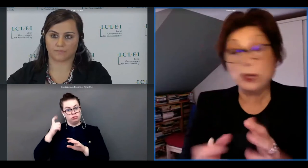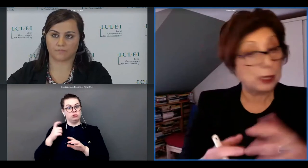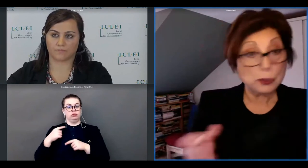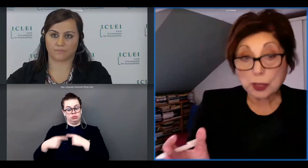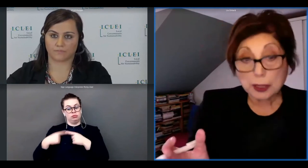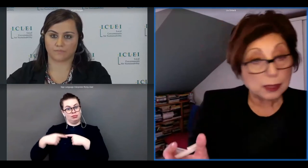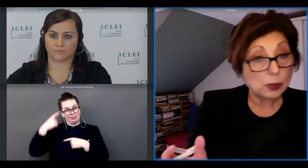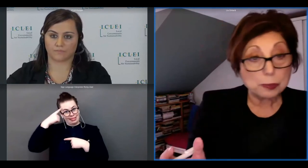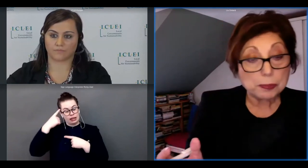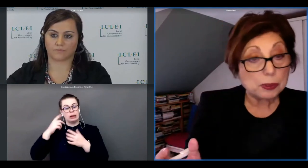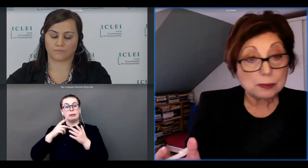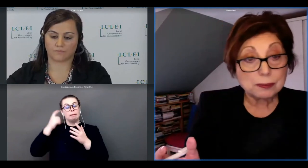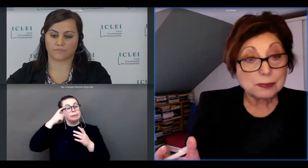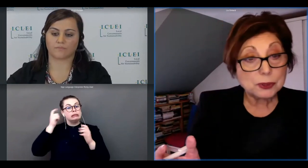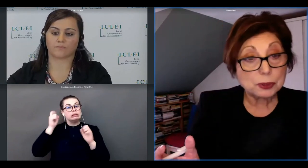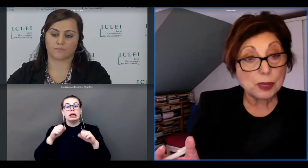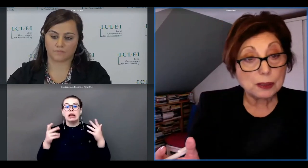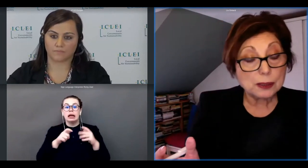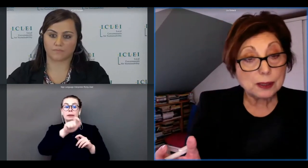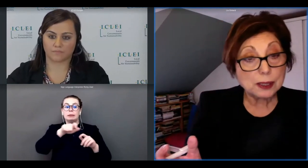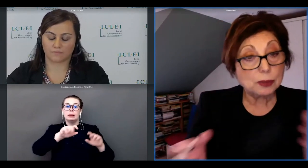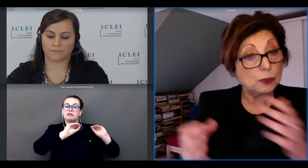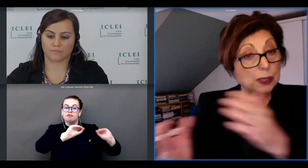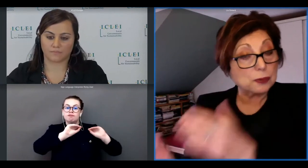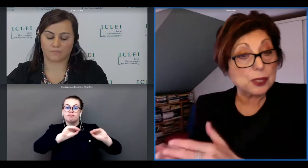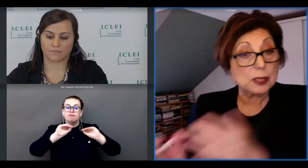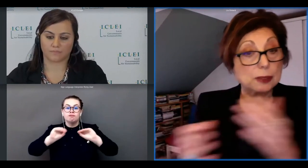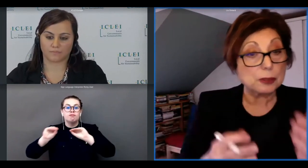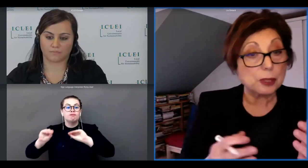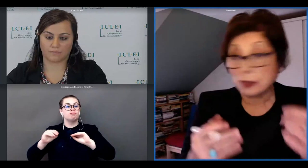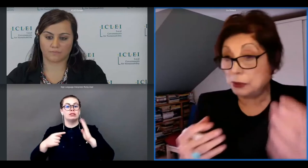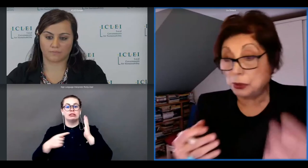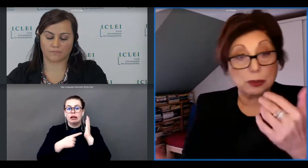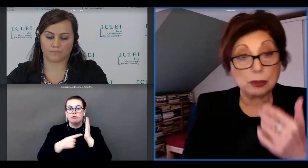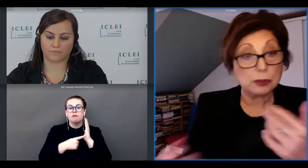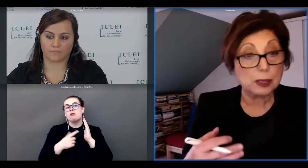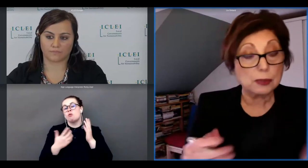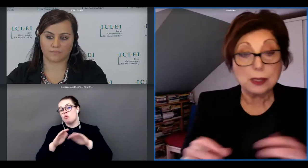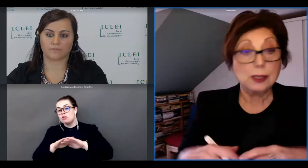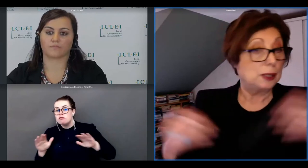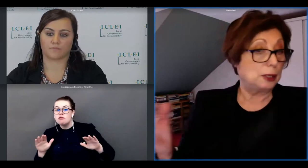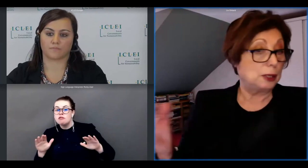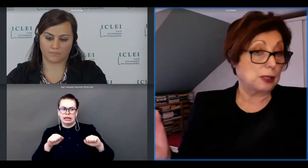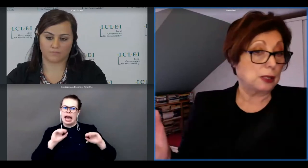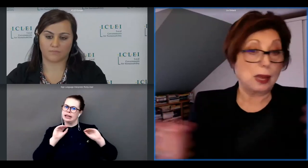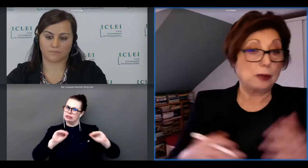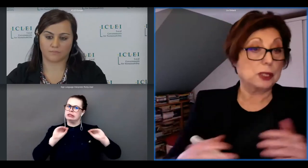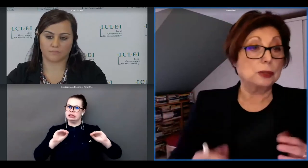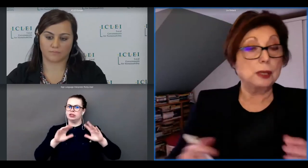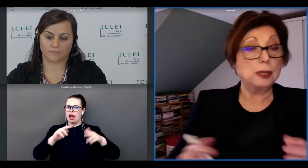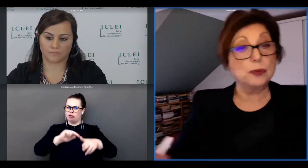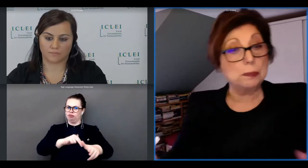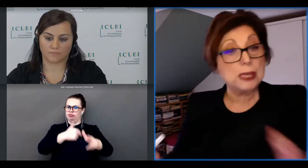we can educate our people through that you know whether it's physically or not and during the lockdown look at it how